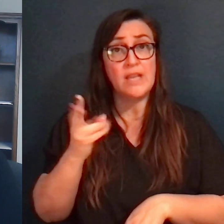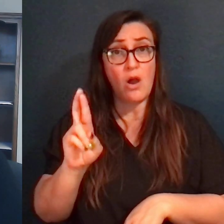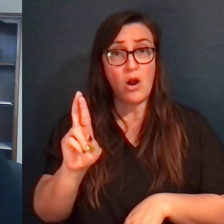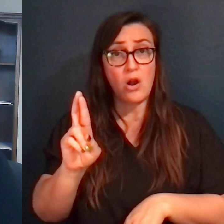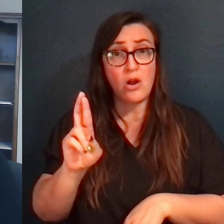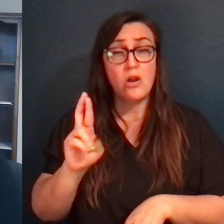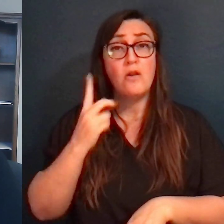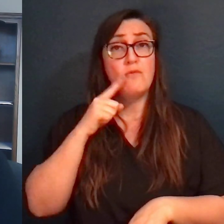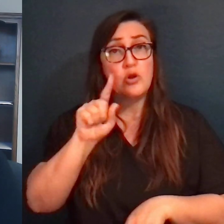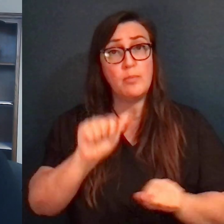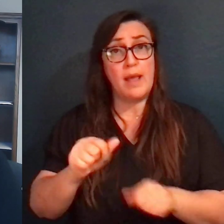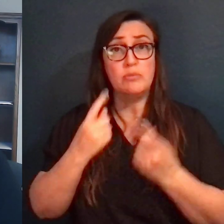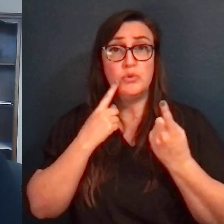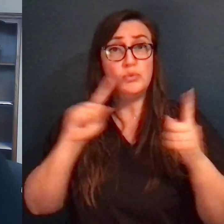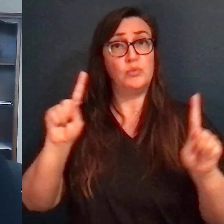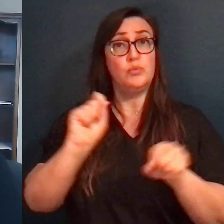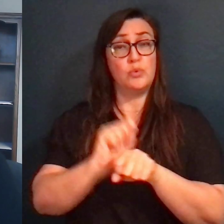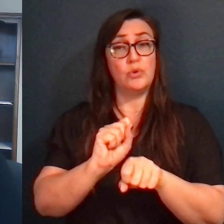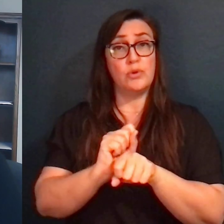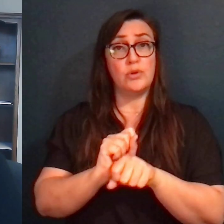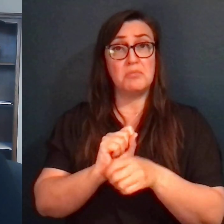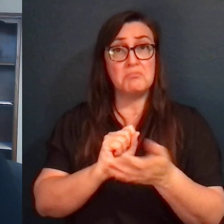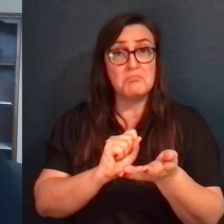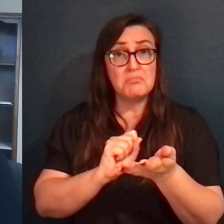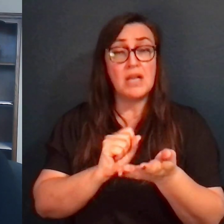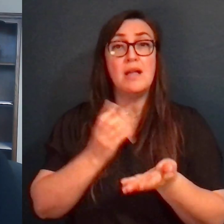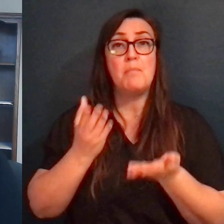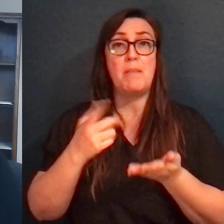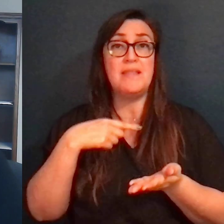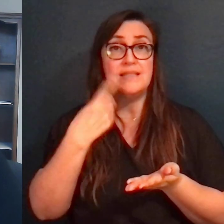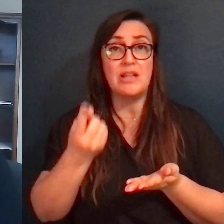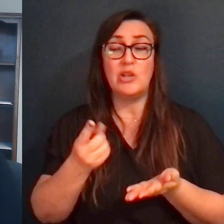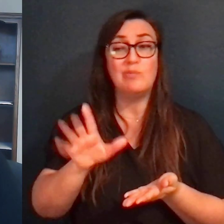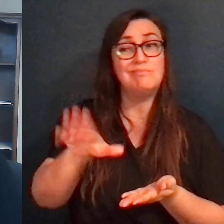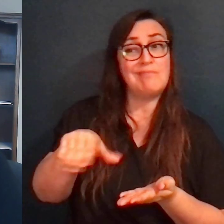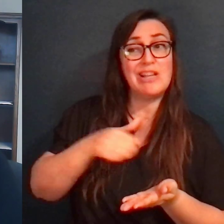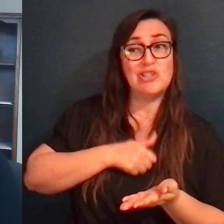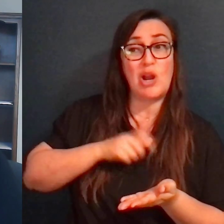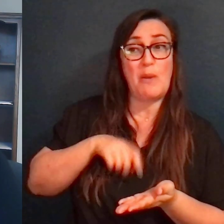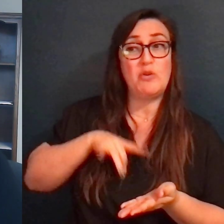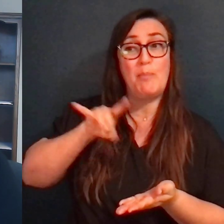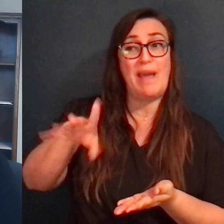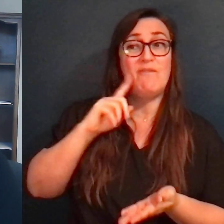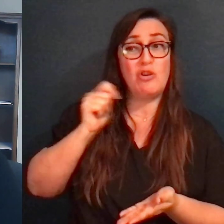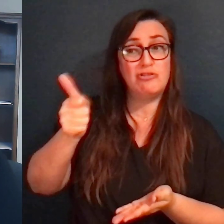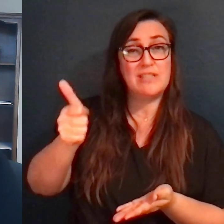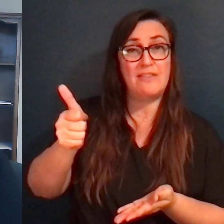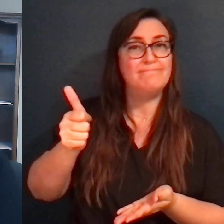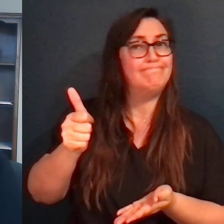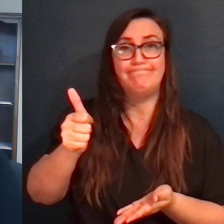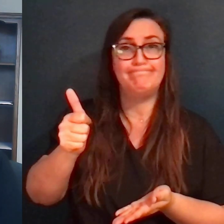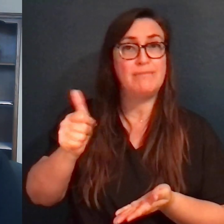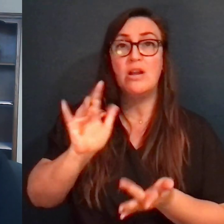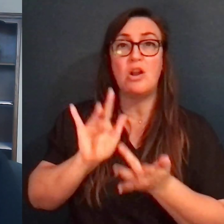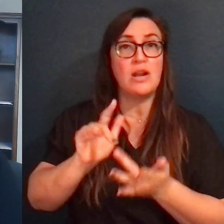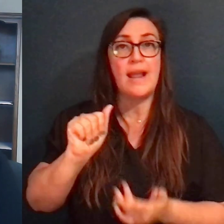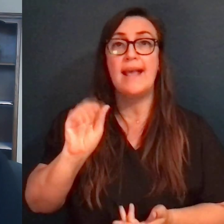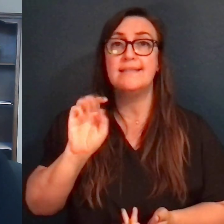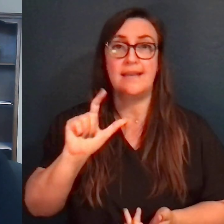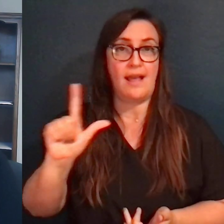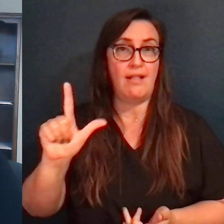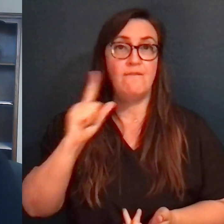VR before you can work successfully, and they tell you that you have to pay for it, contact